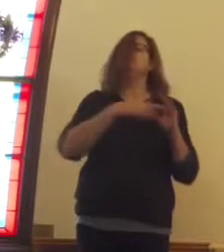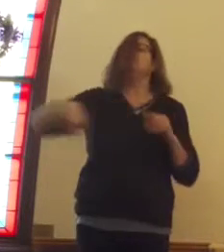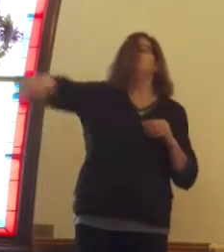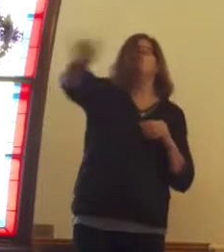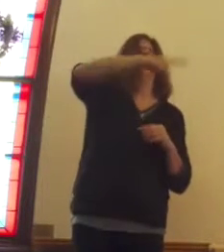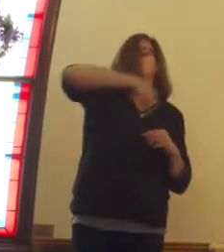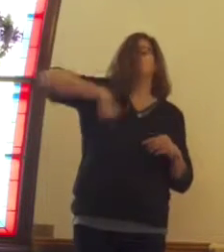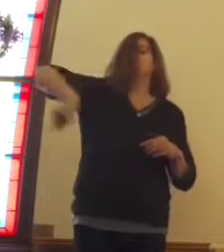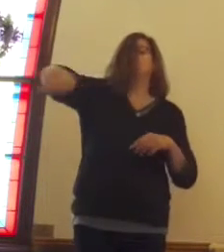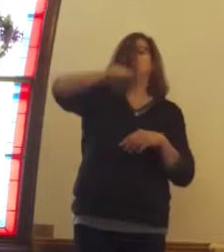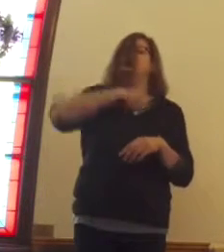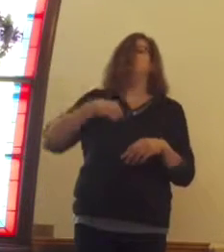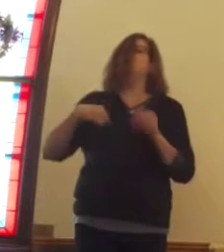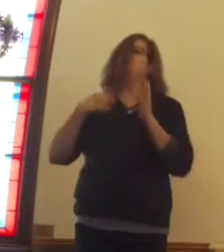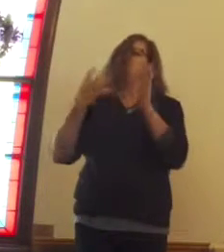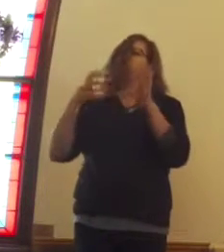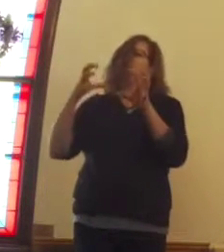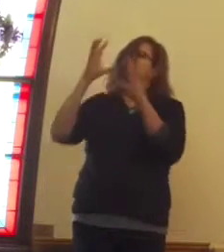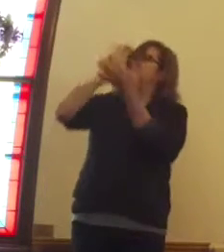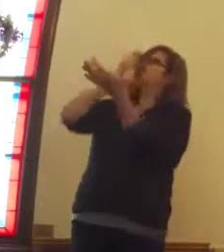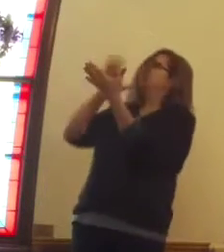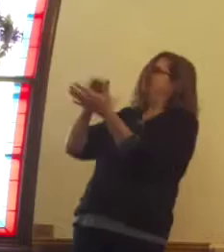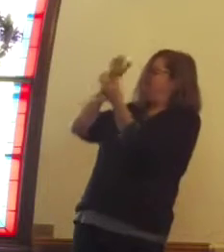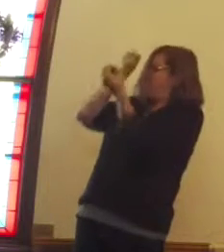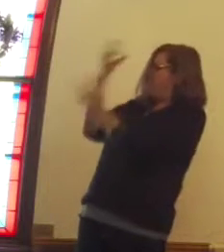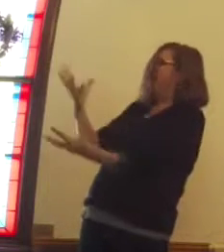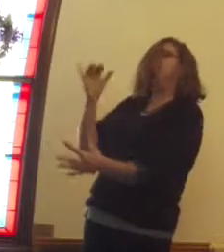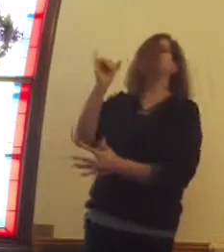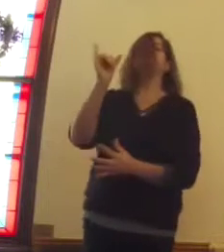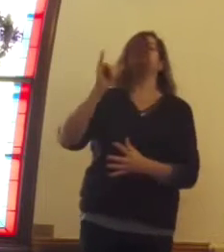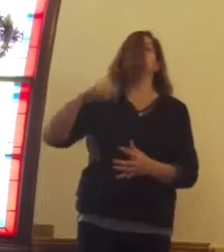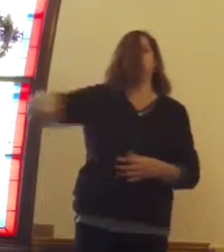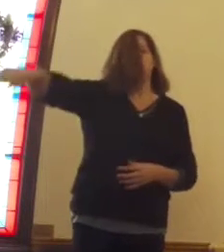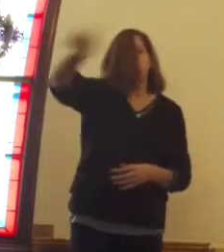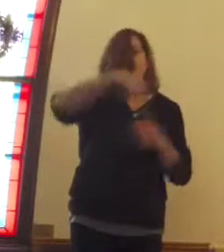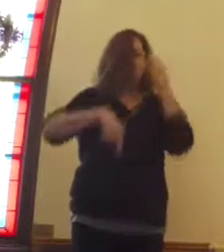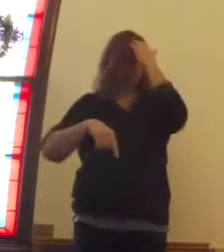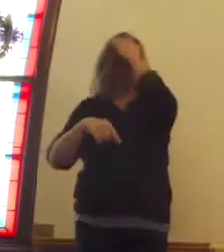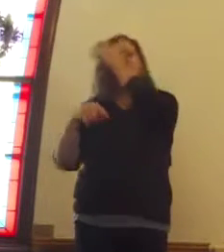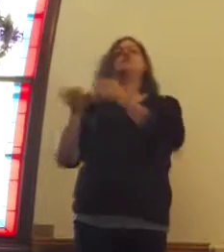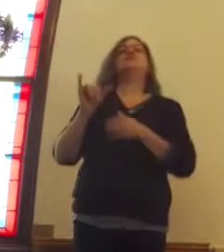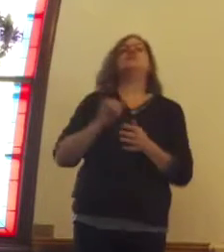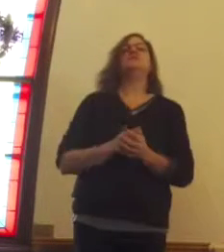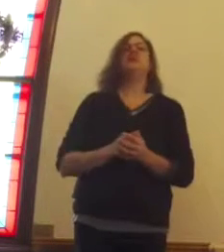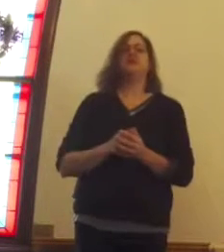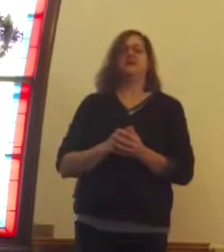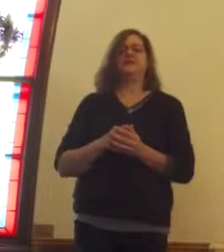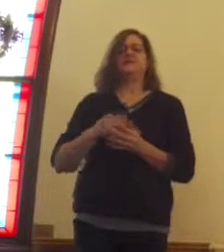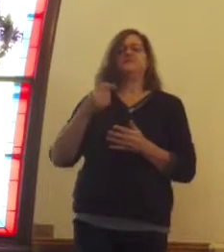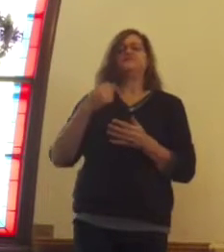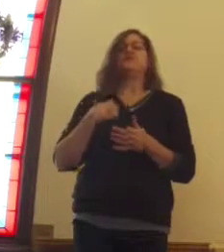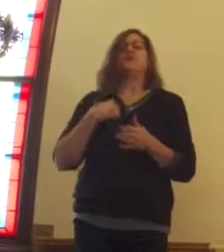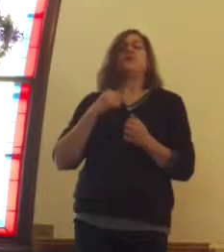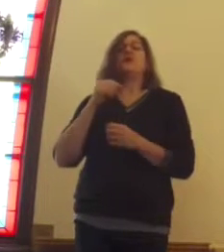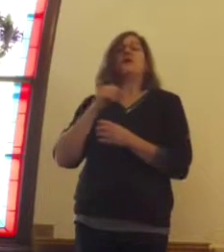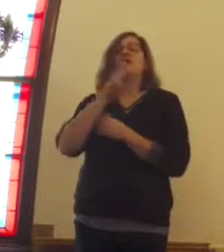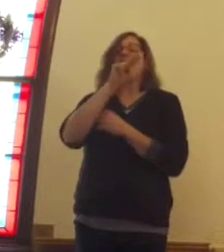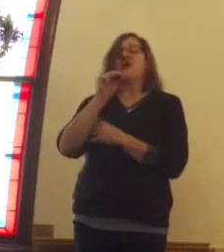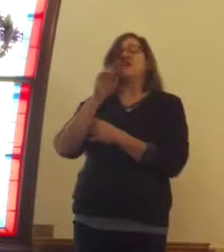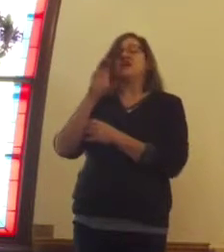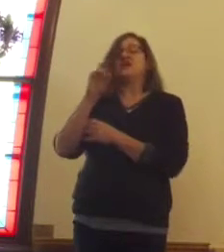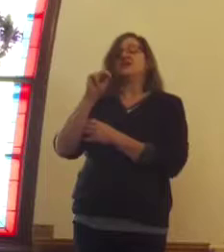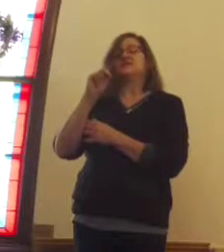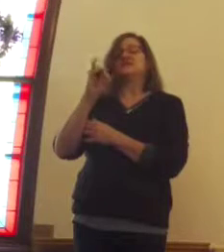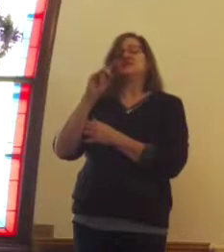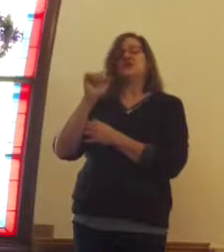So it's kind of a balancing act. You see, we are given so much unconditional love that half the time it's unknown